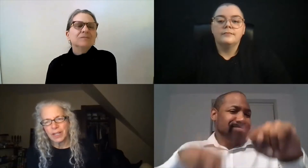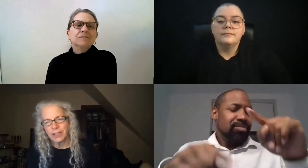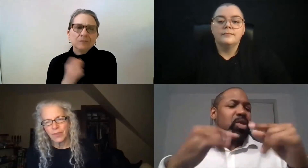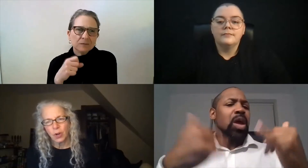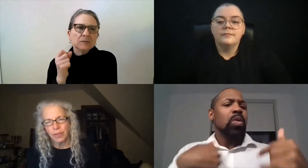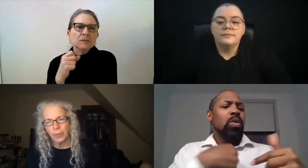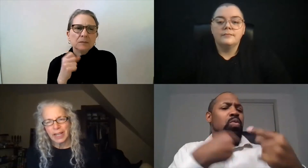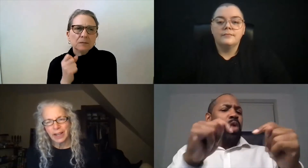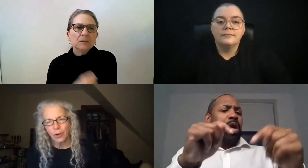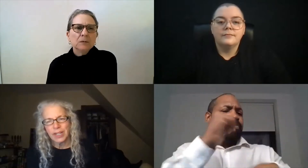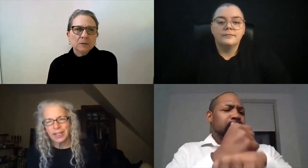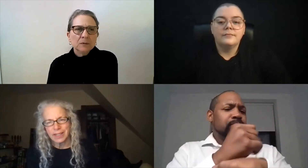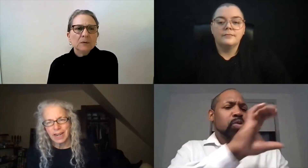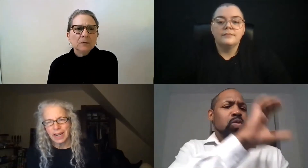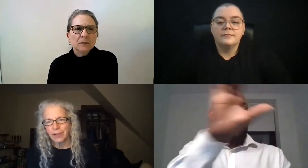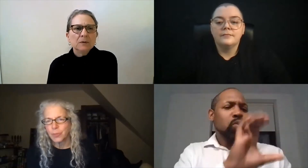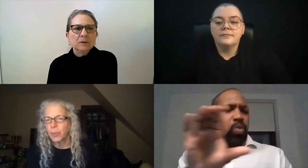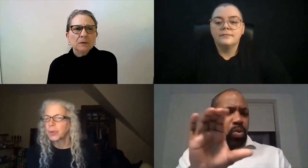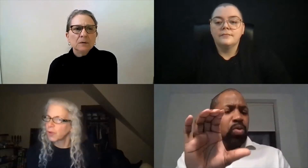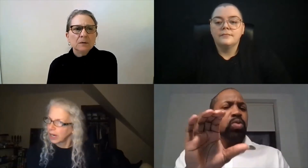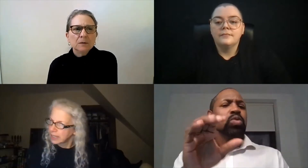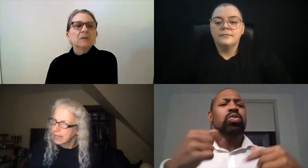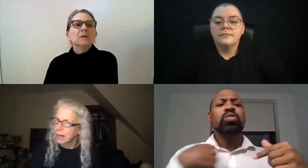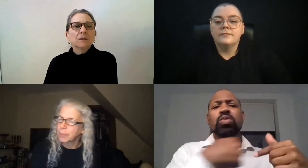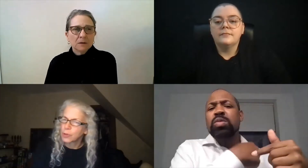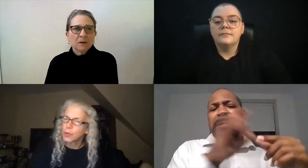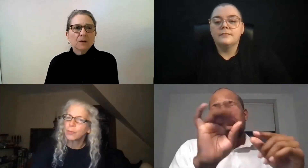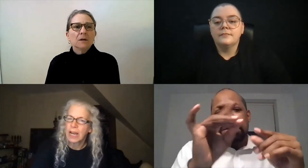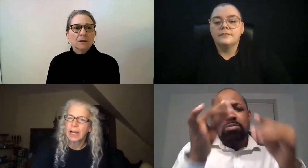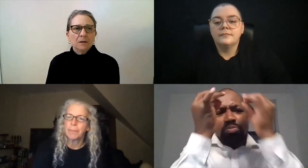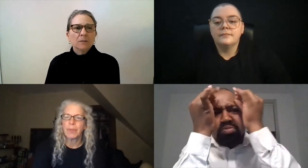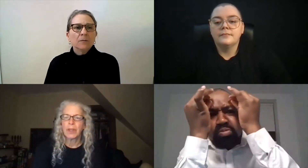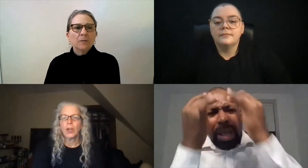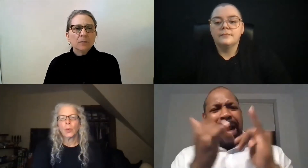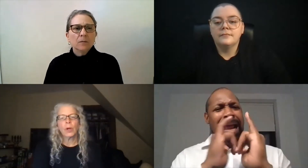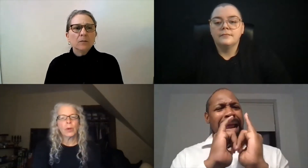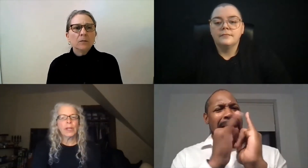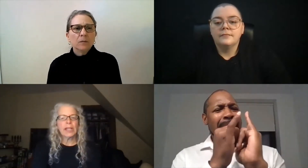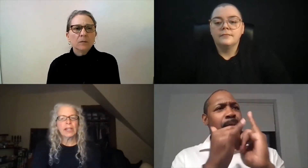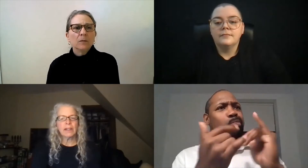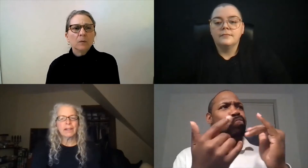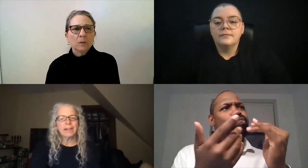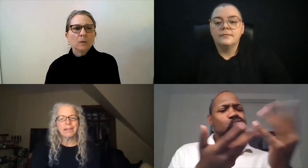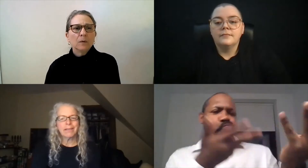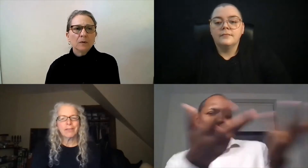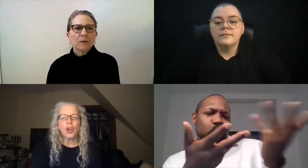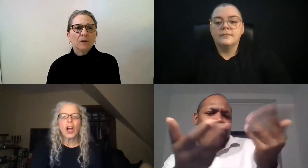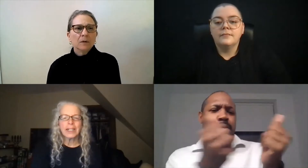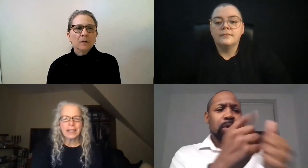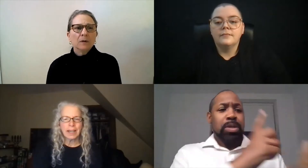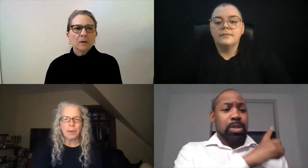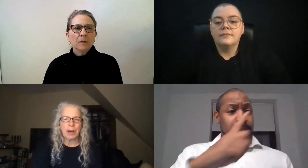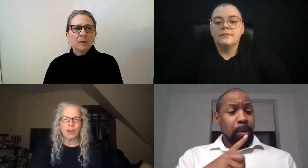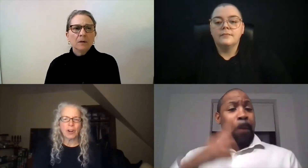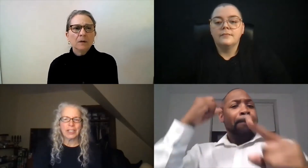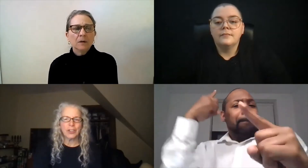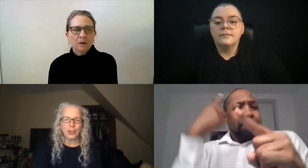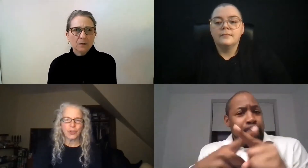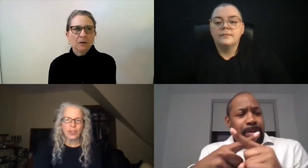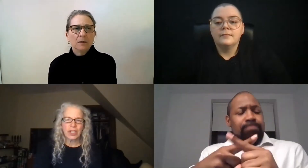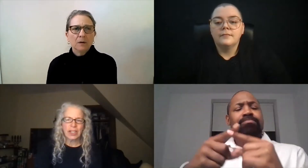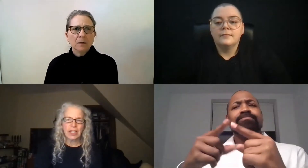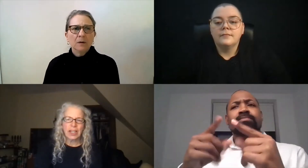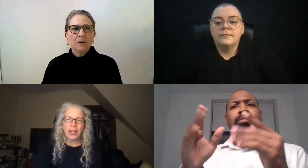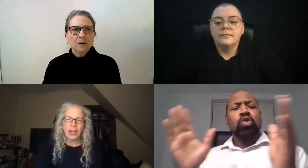now because of COVID, we can't go into the state house. But we try to set up a Zoom time where we can talk to them about our